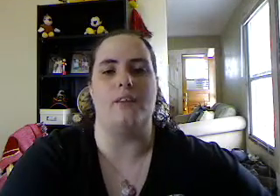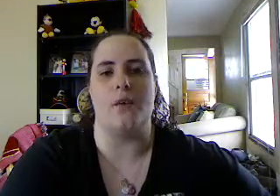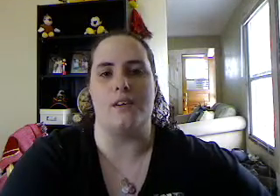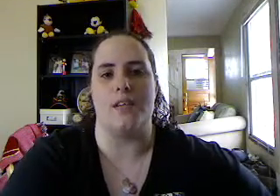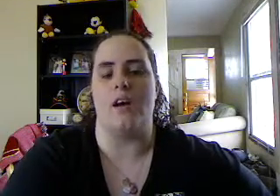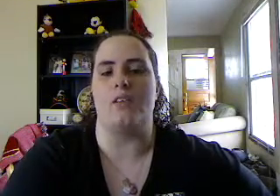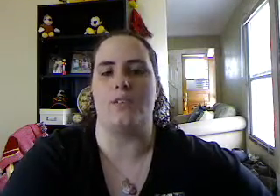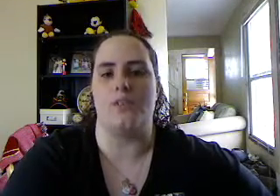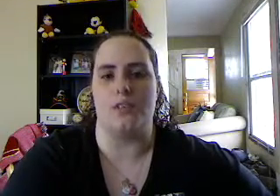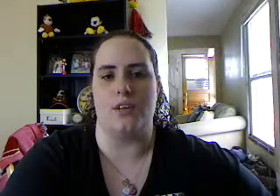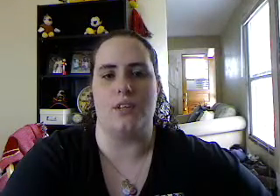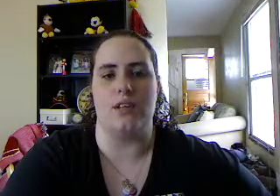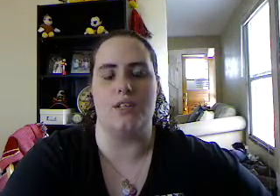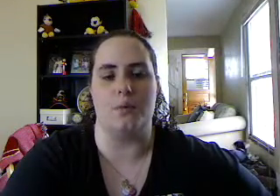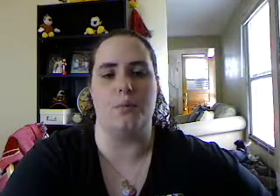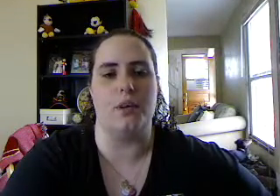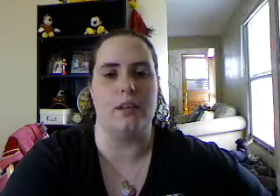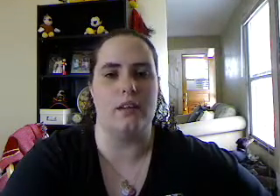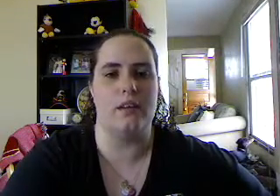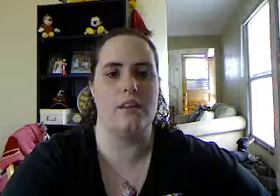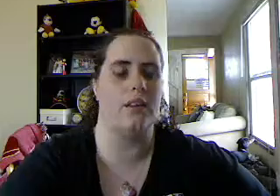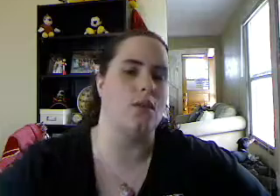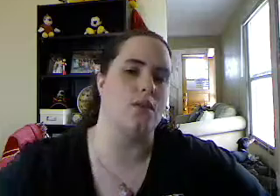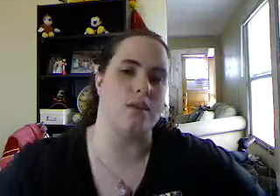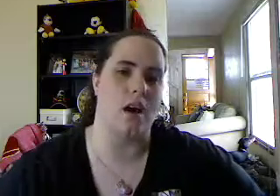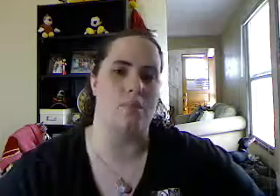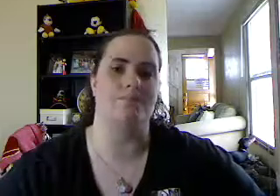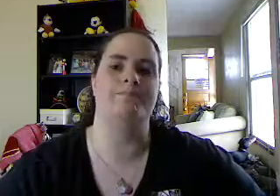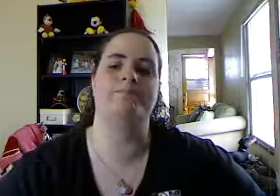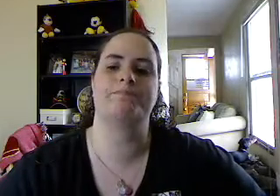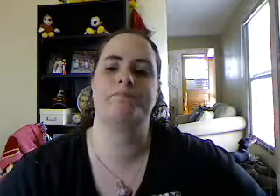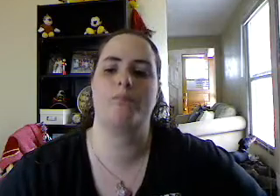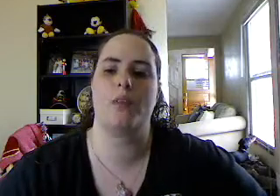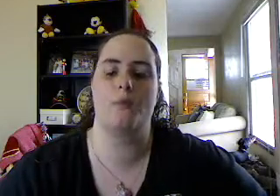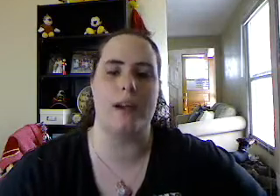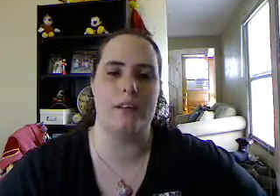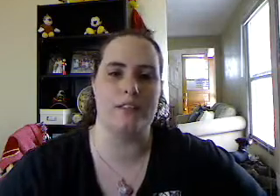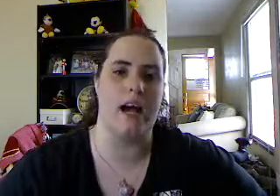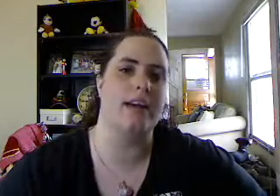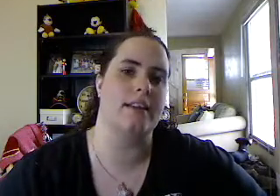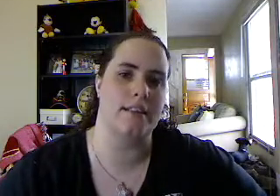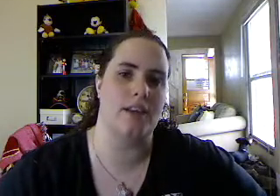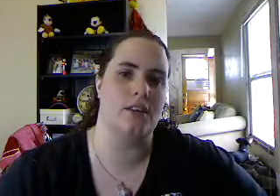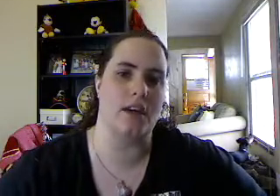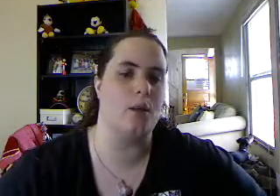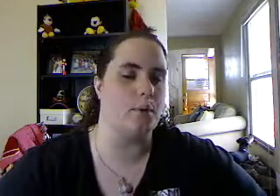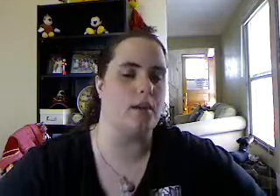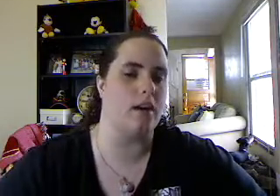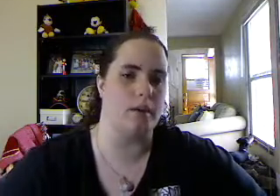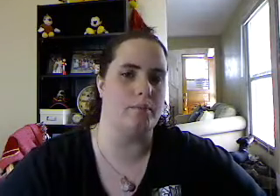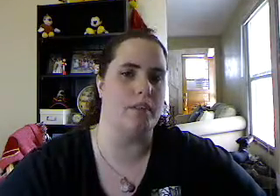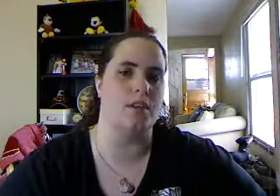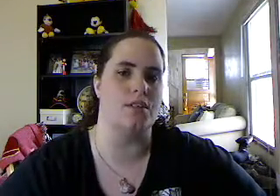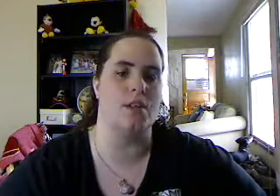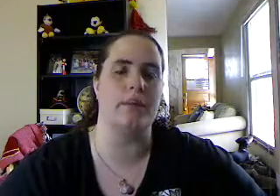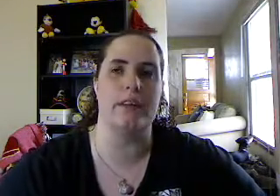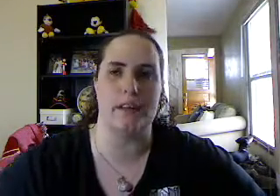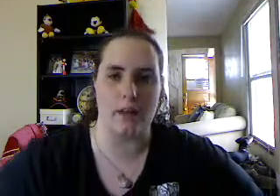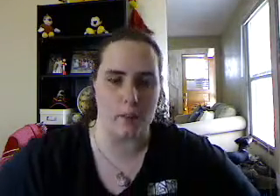then, of course, they also, for circulation, put those medical stockings on you that help your, you know, just up to the knee that